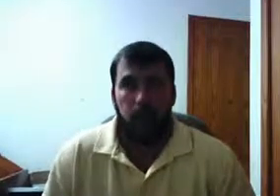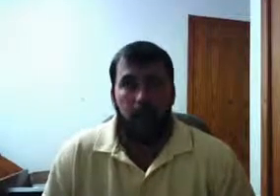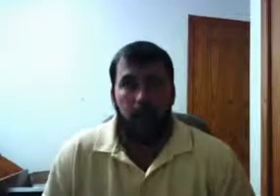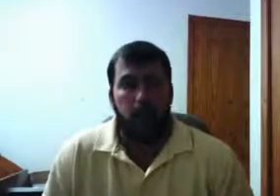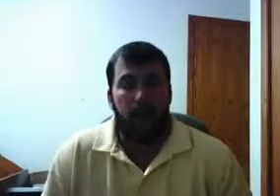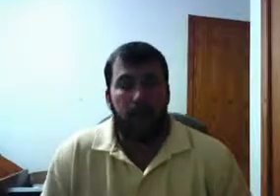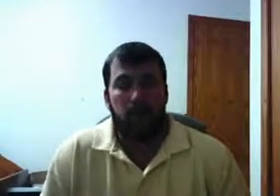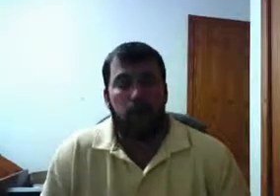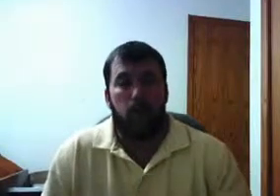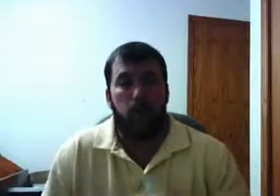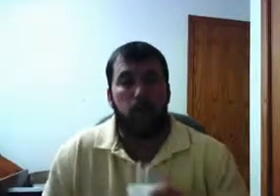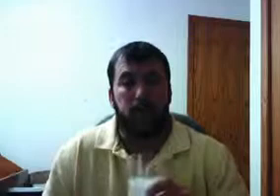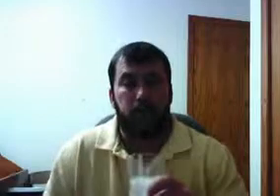Anyway, here's what he quoted and said.